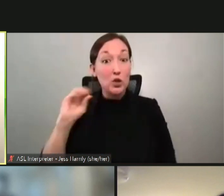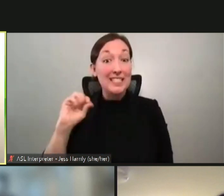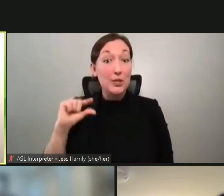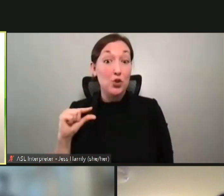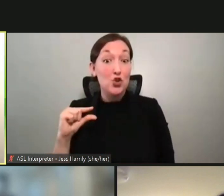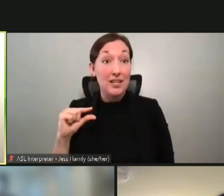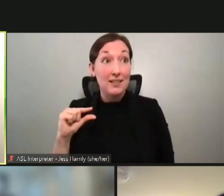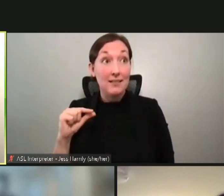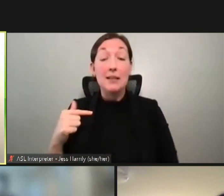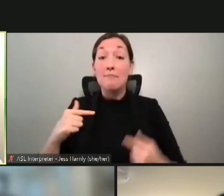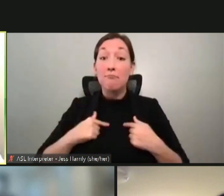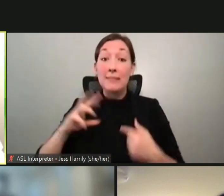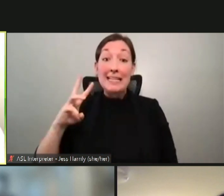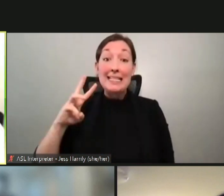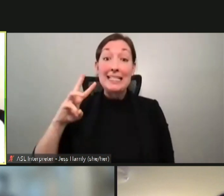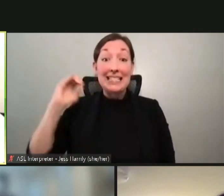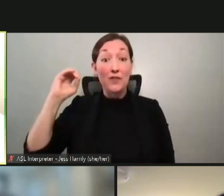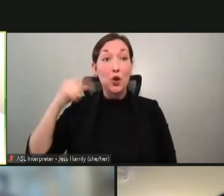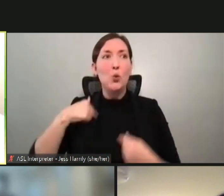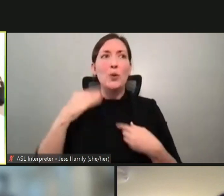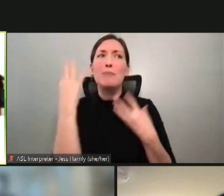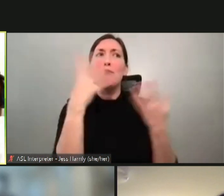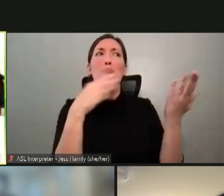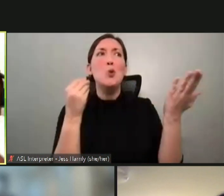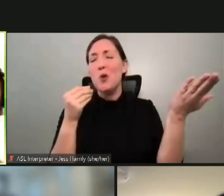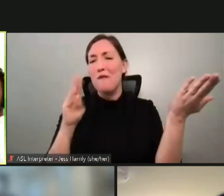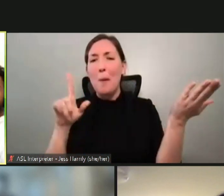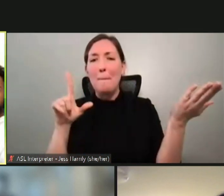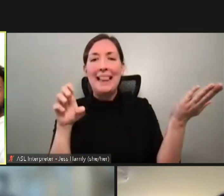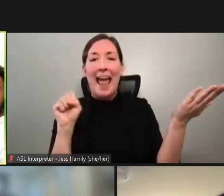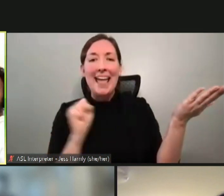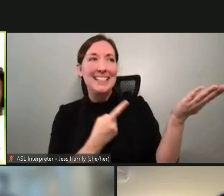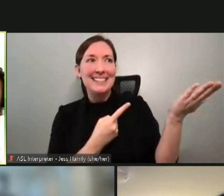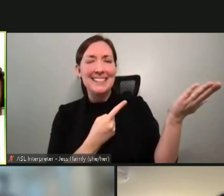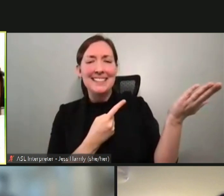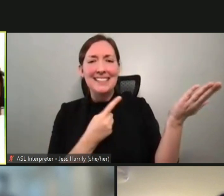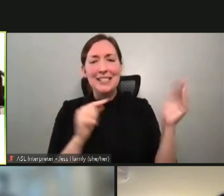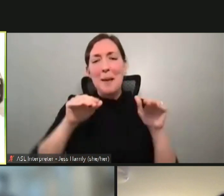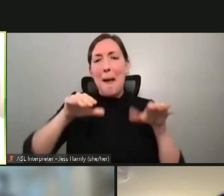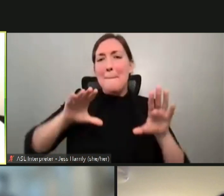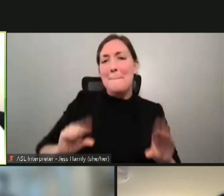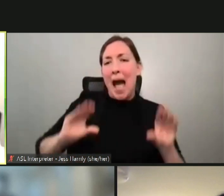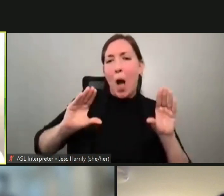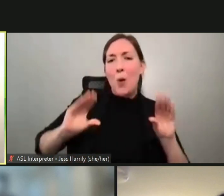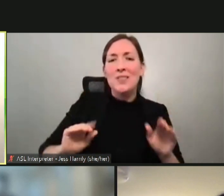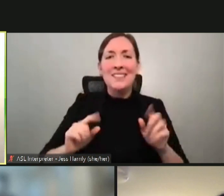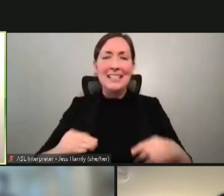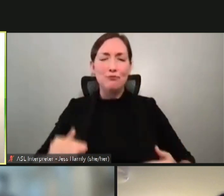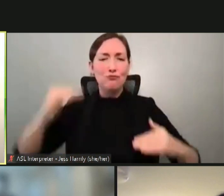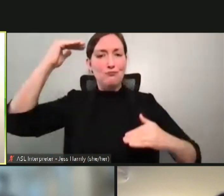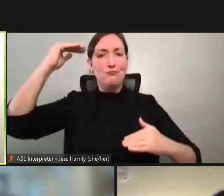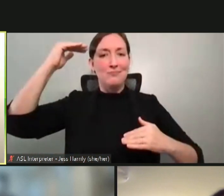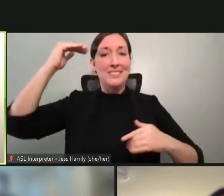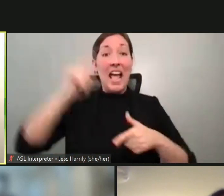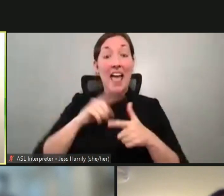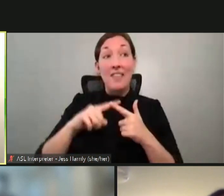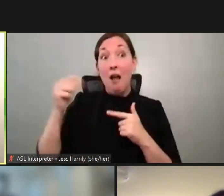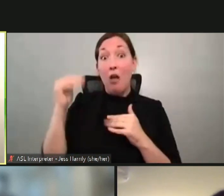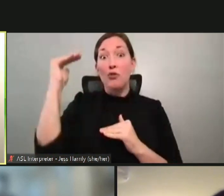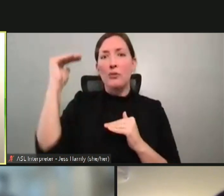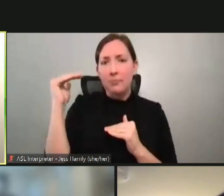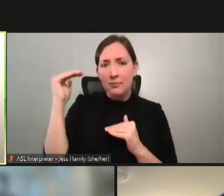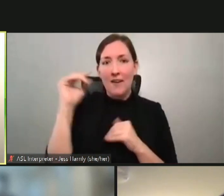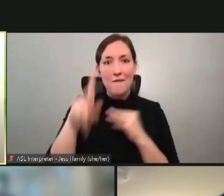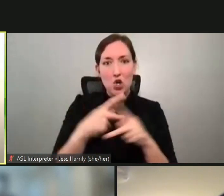There's Dwayne at six foot with these beautiful running blades that are tall and bouncy for here on earth. And then there was a shorter version of